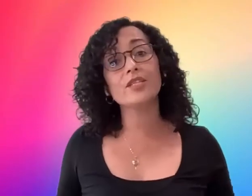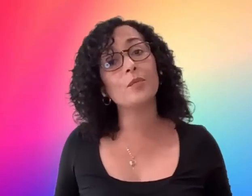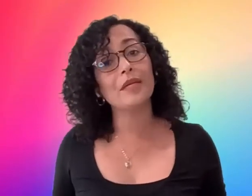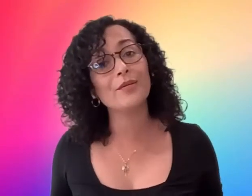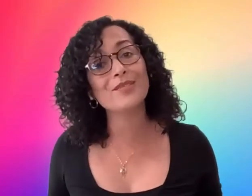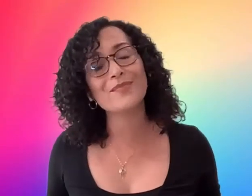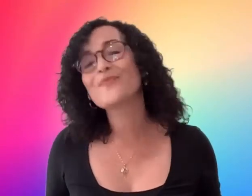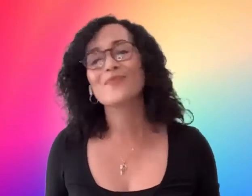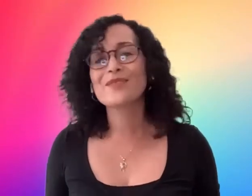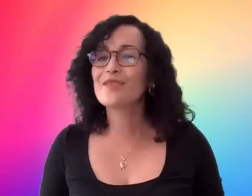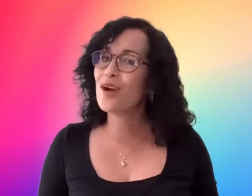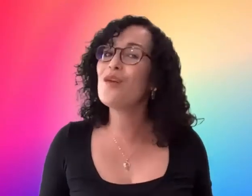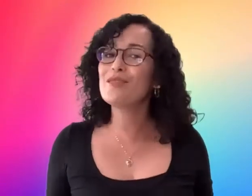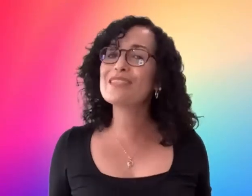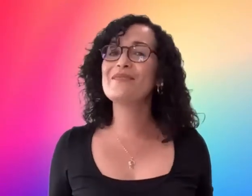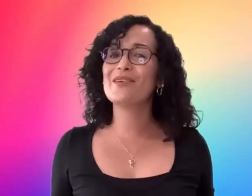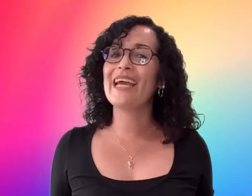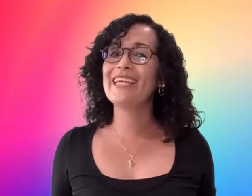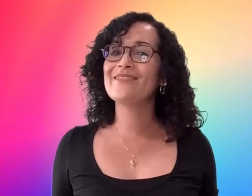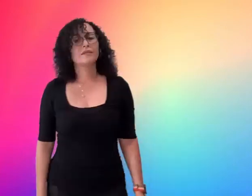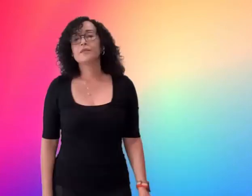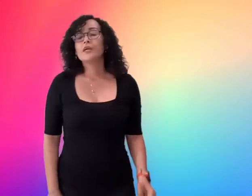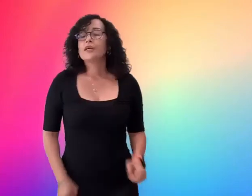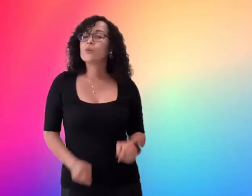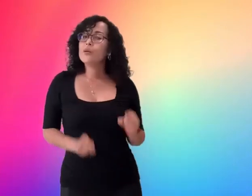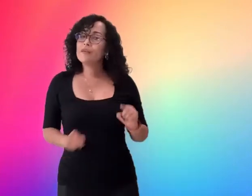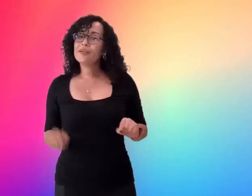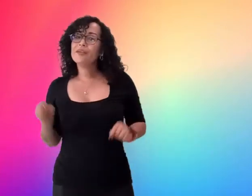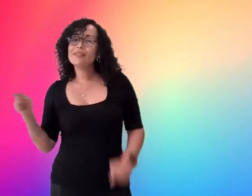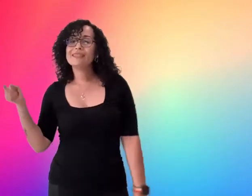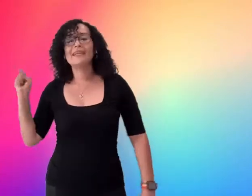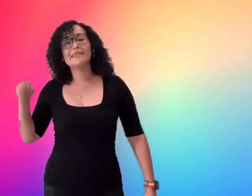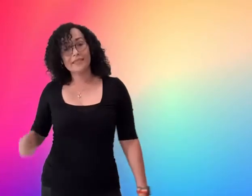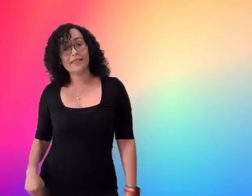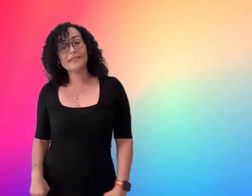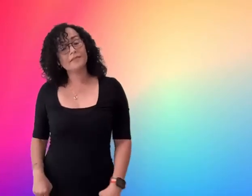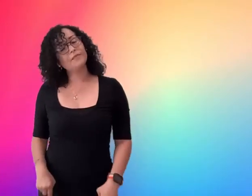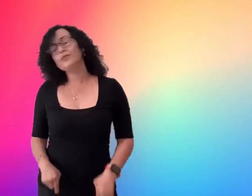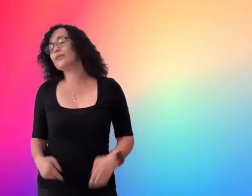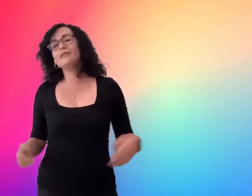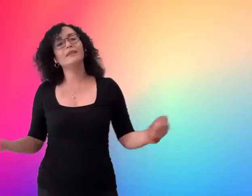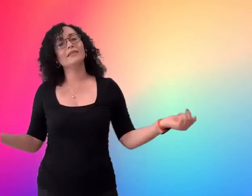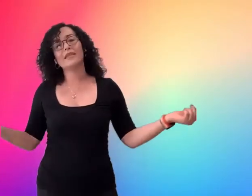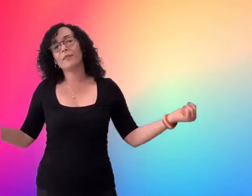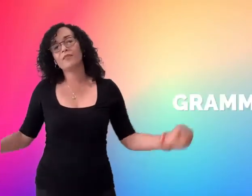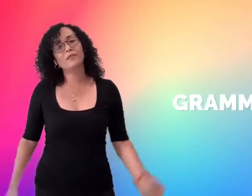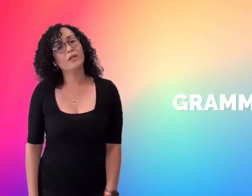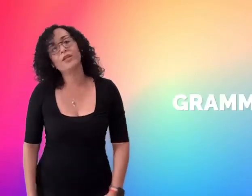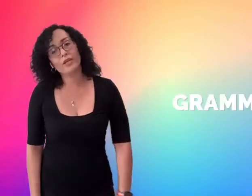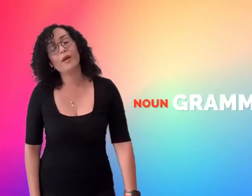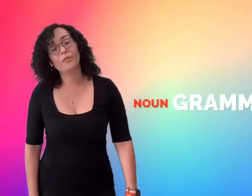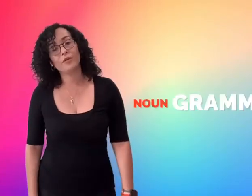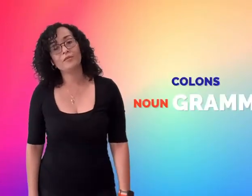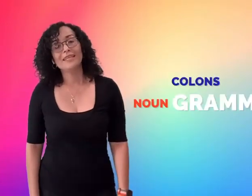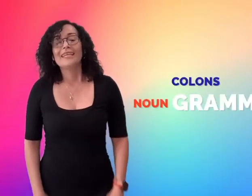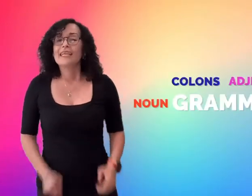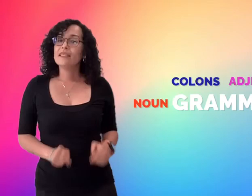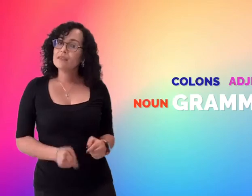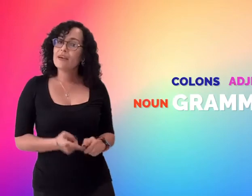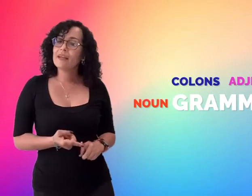opinions obviously variety whatever it is done is you cannot escape from learning grammar it is vital